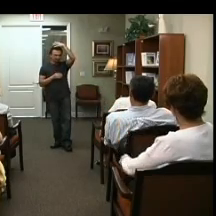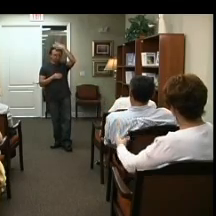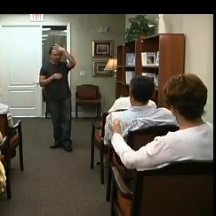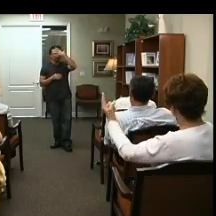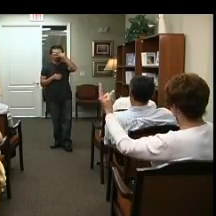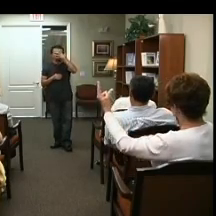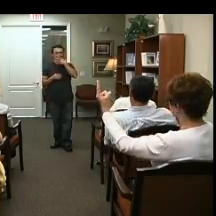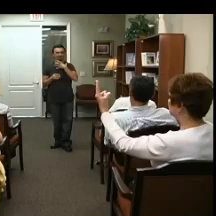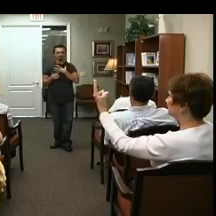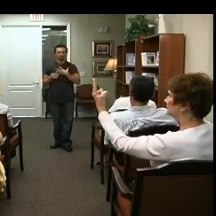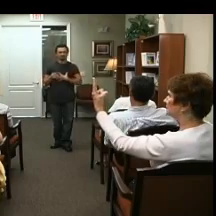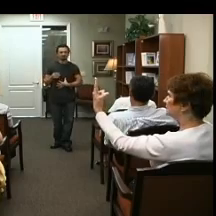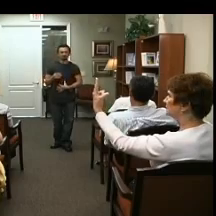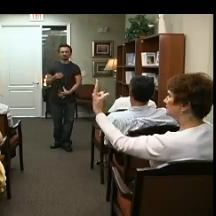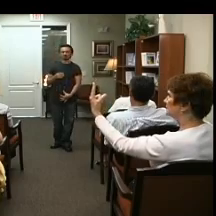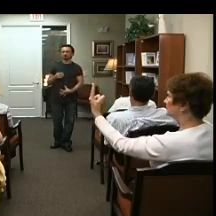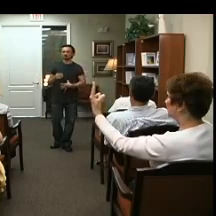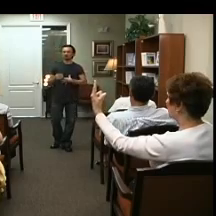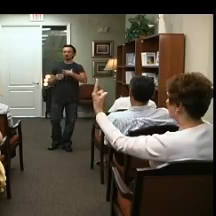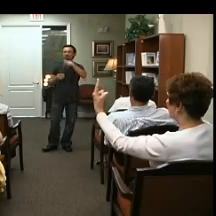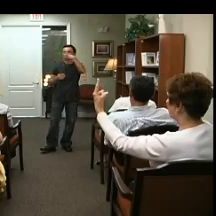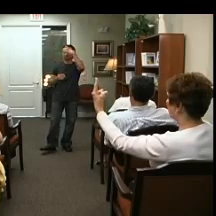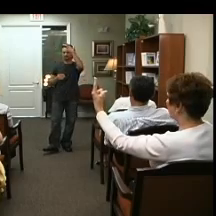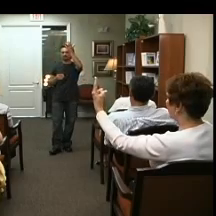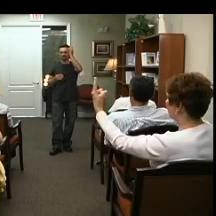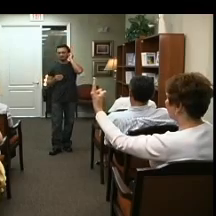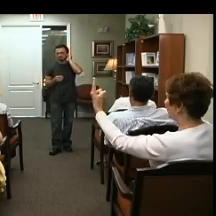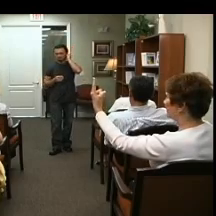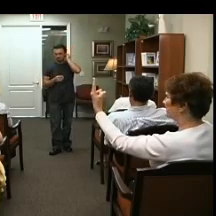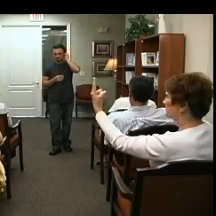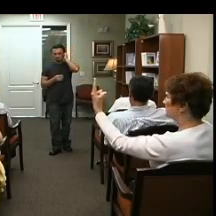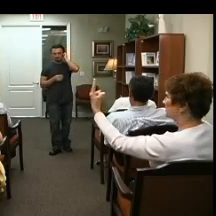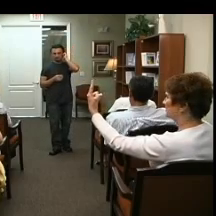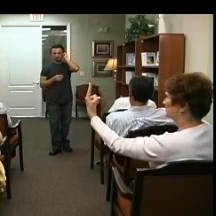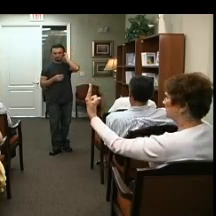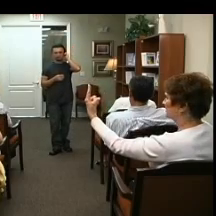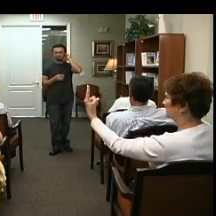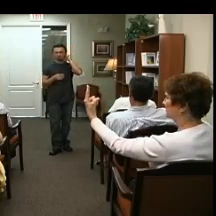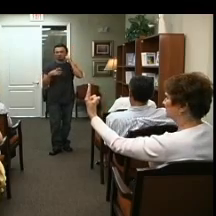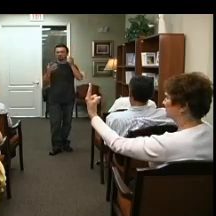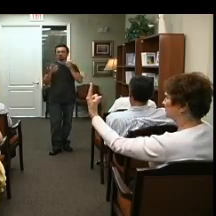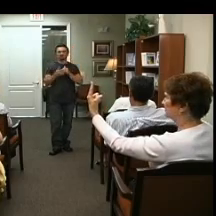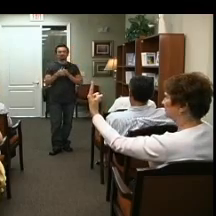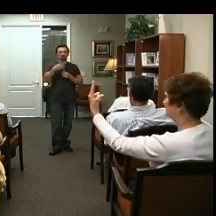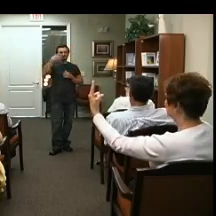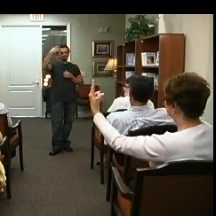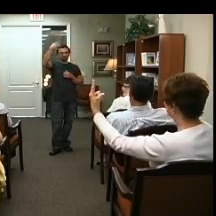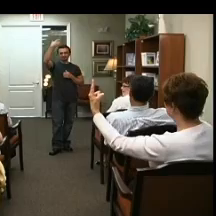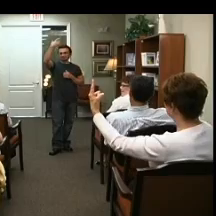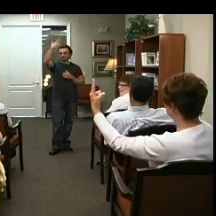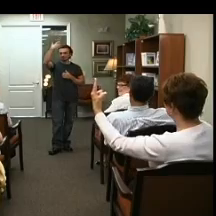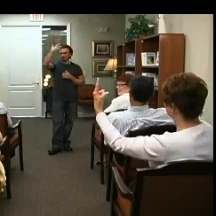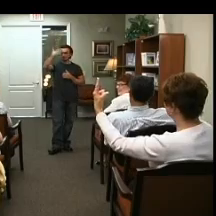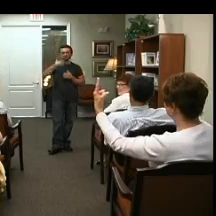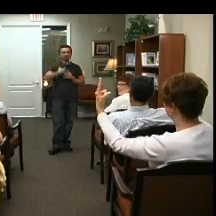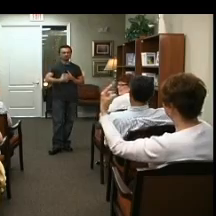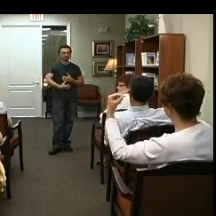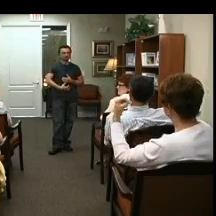chakras Energy centers through the midline of the body I think one might be blocked Most popular belief is that there are seven major